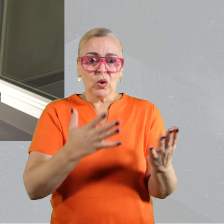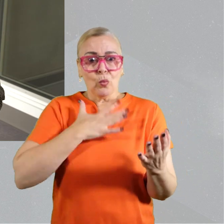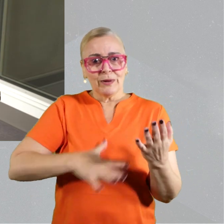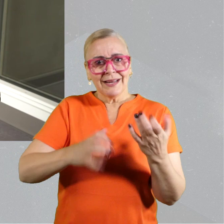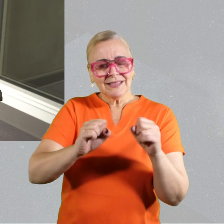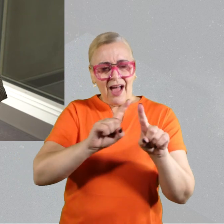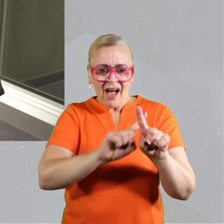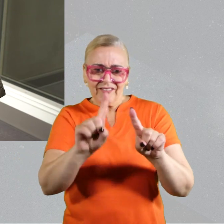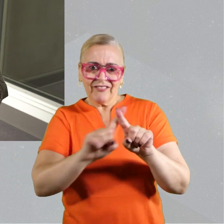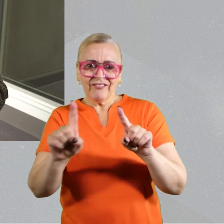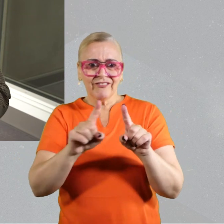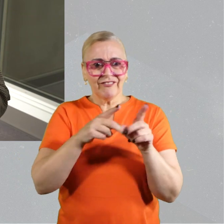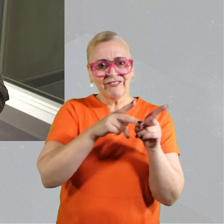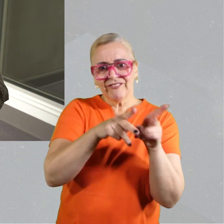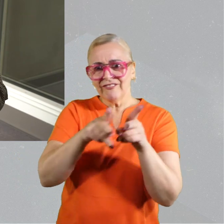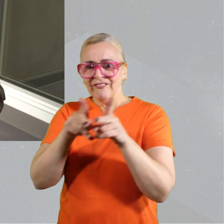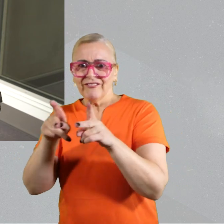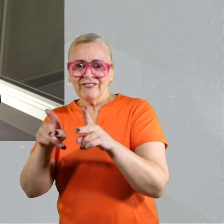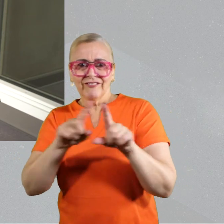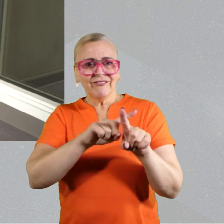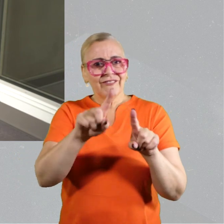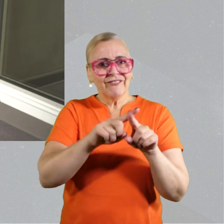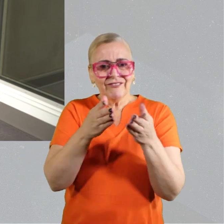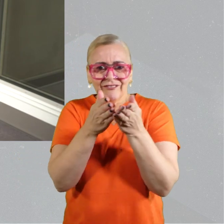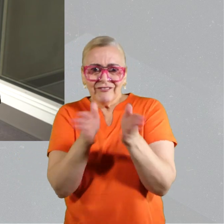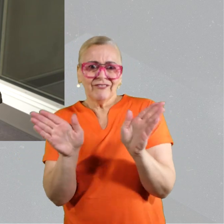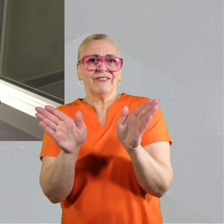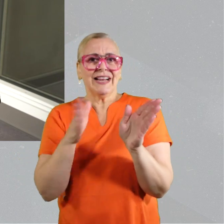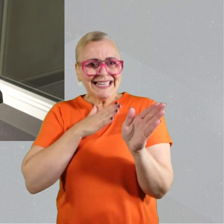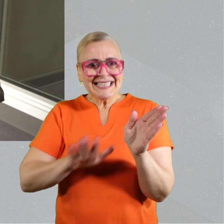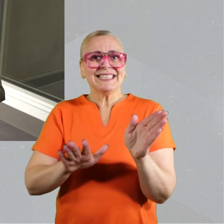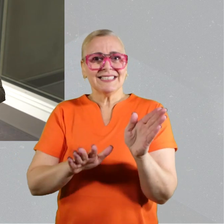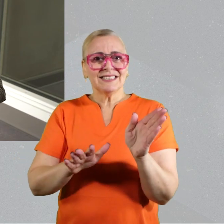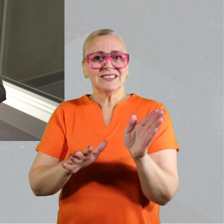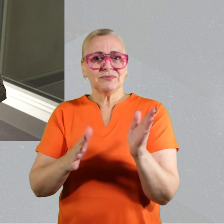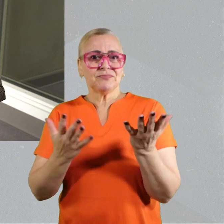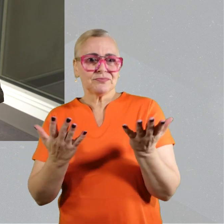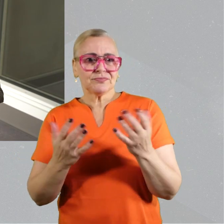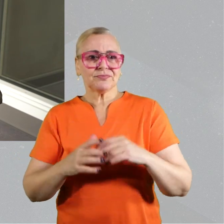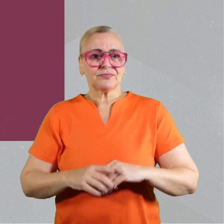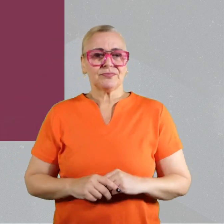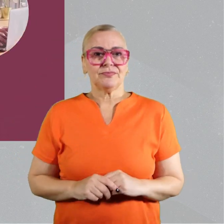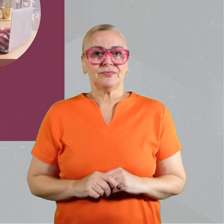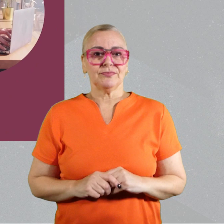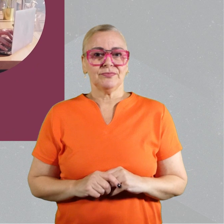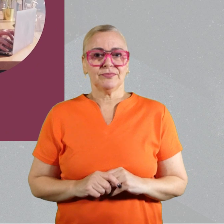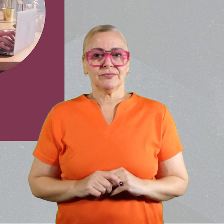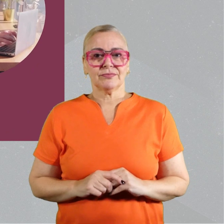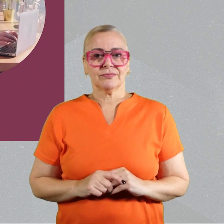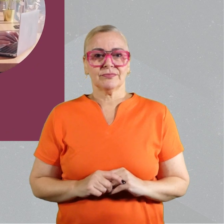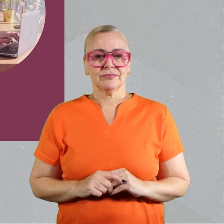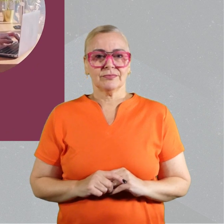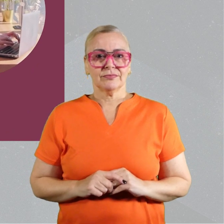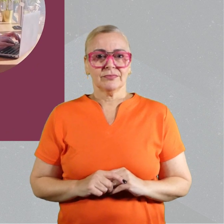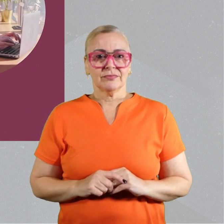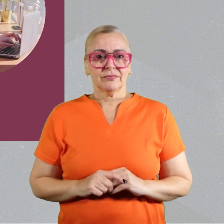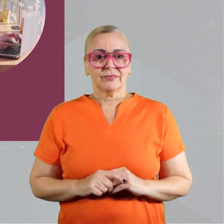data on diverse communities is because we had a one-size-fits-all approach. We need